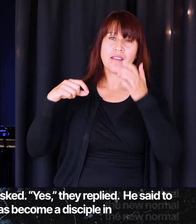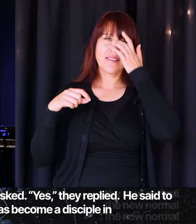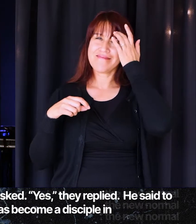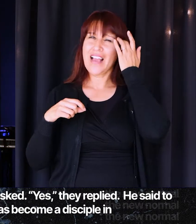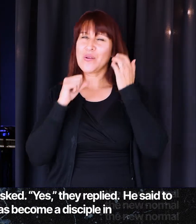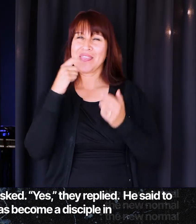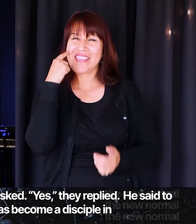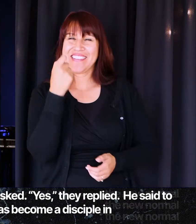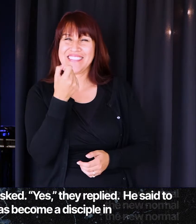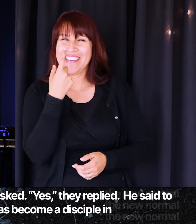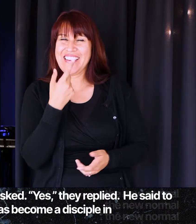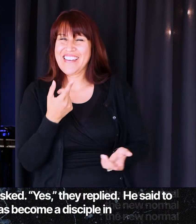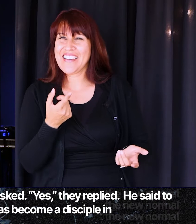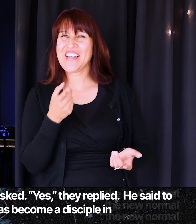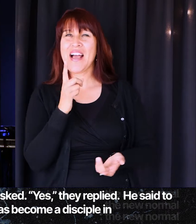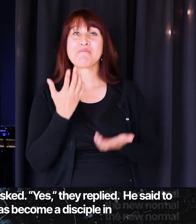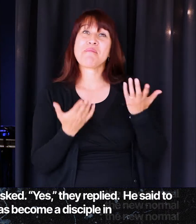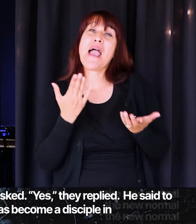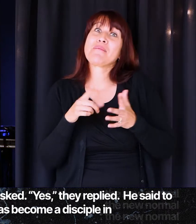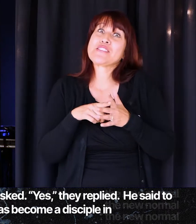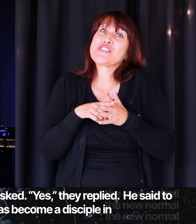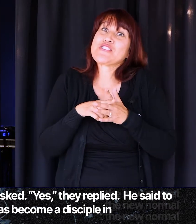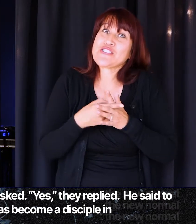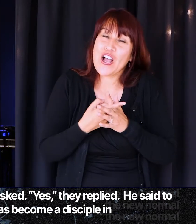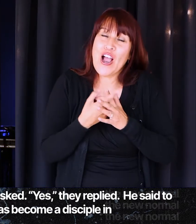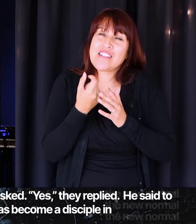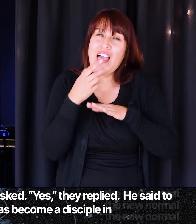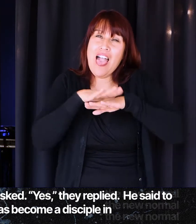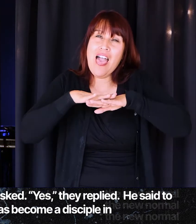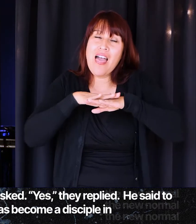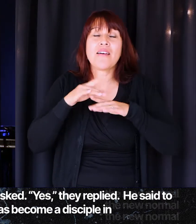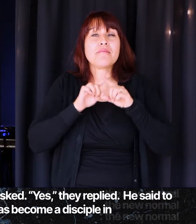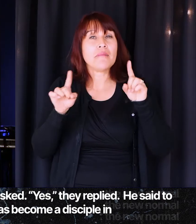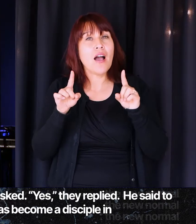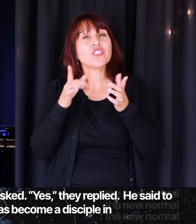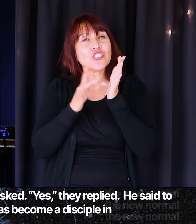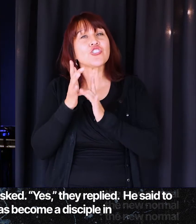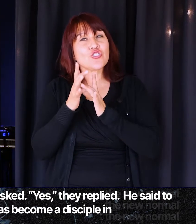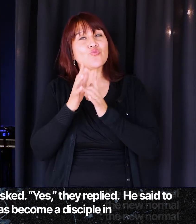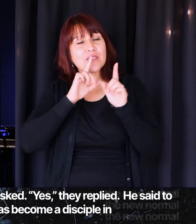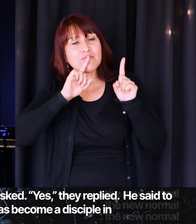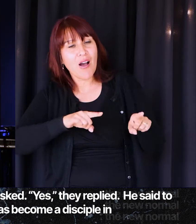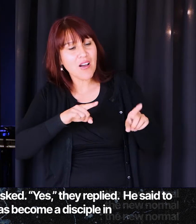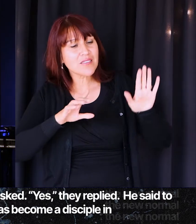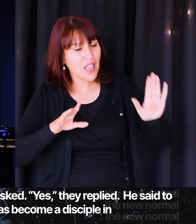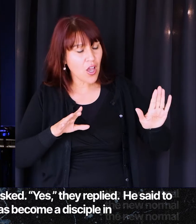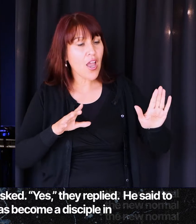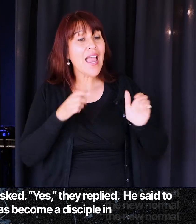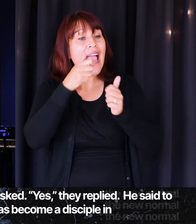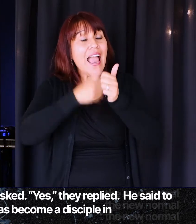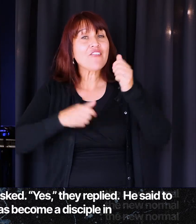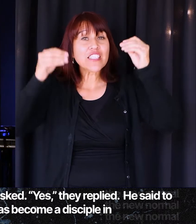I don't think they did. Maybe they were starting to get it, but Jesus responds to them. He says, therefore, every